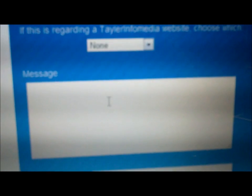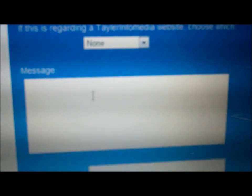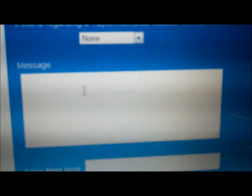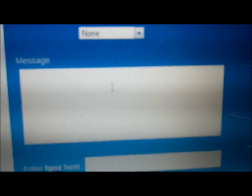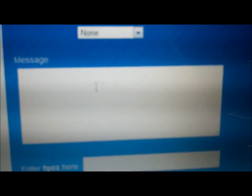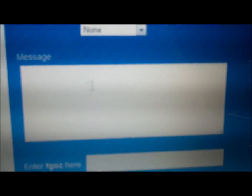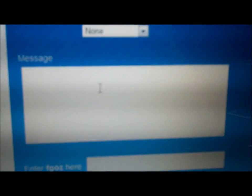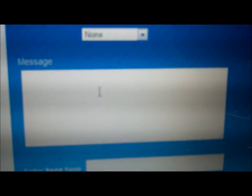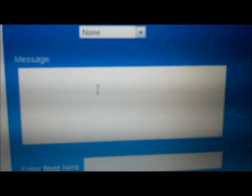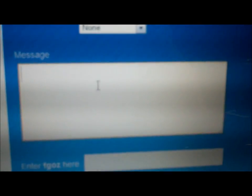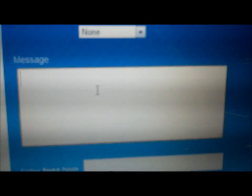I'm the one who let her die.